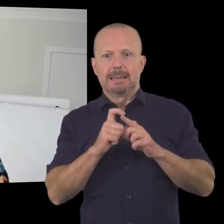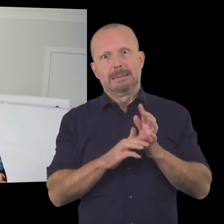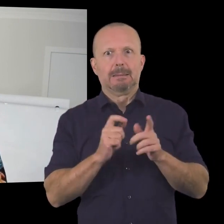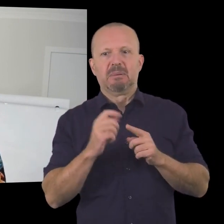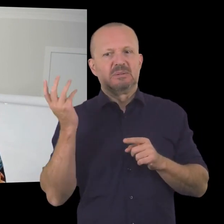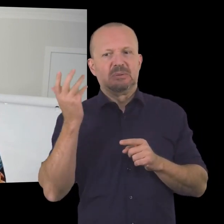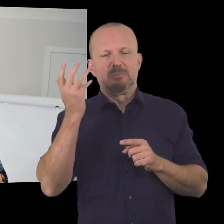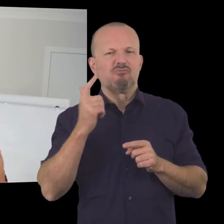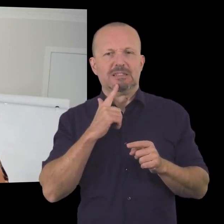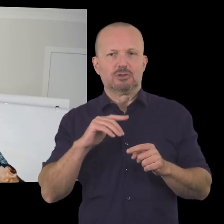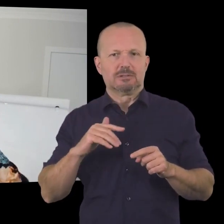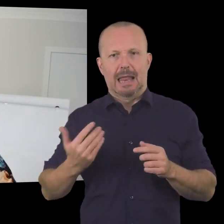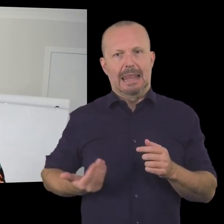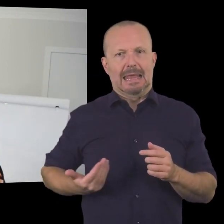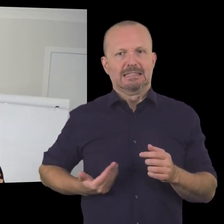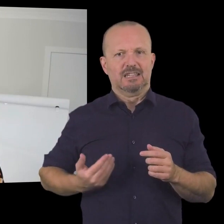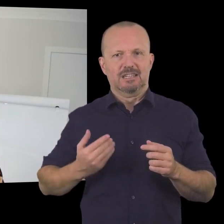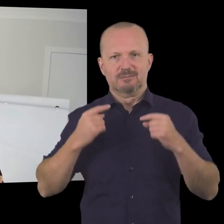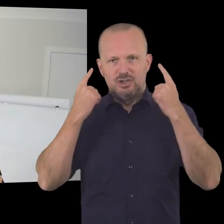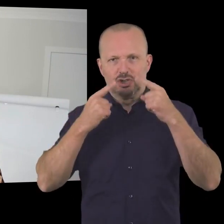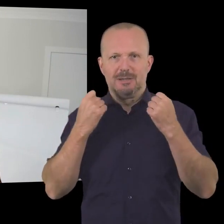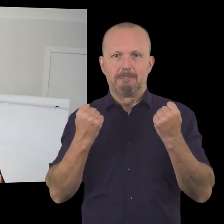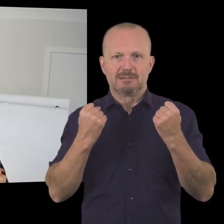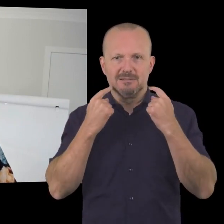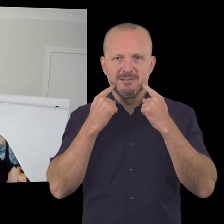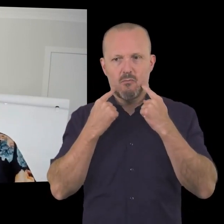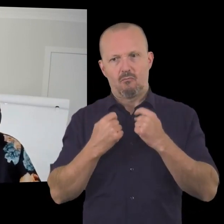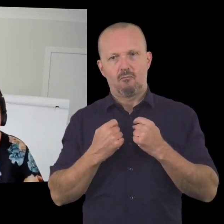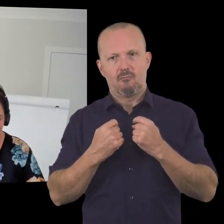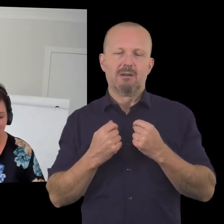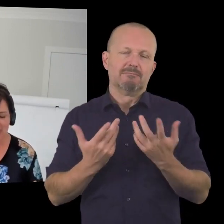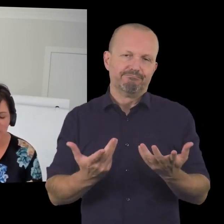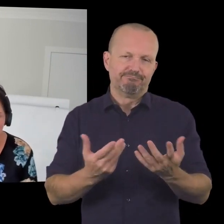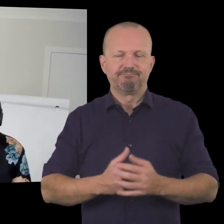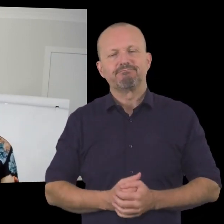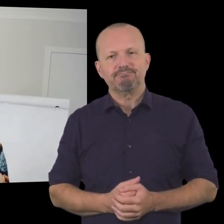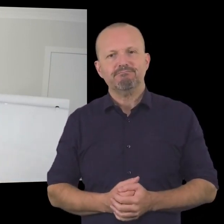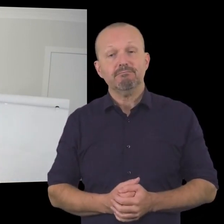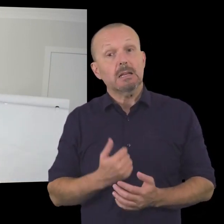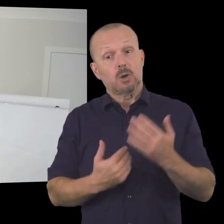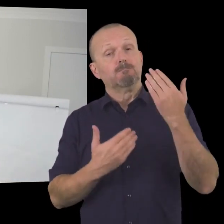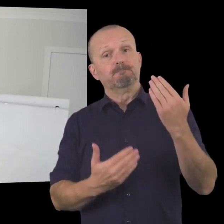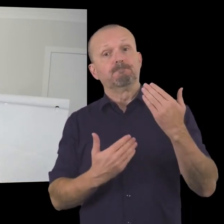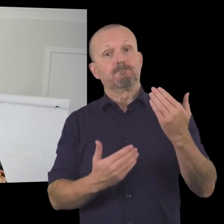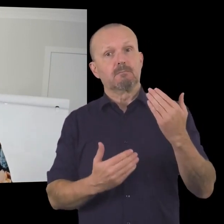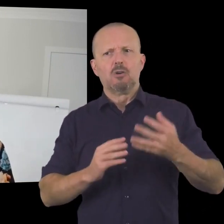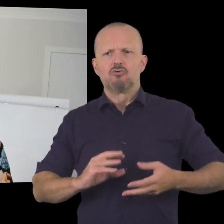people call dimples but i call lazy cheek muscles so that's a little bit of a description of me okay so where i'd love to start